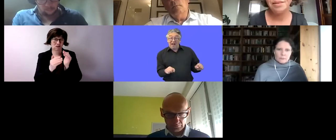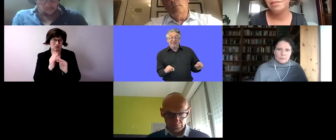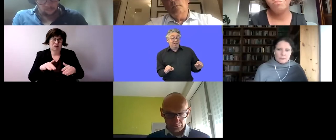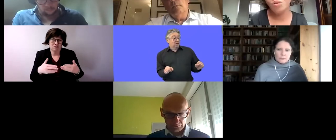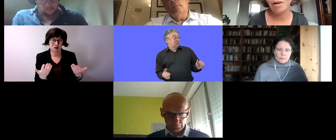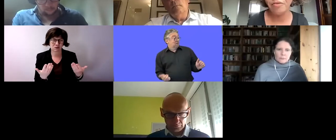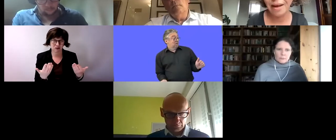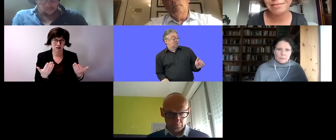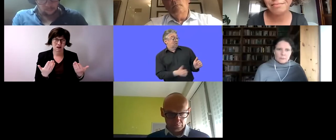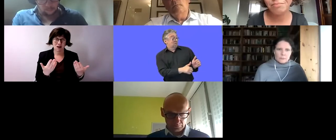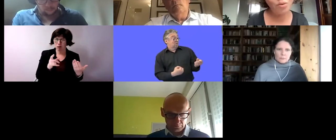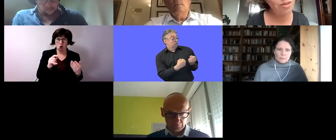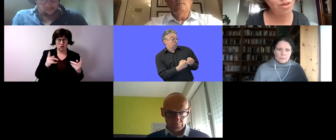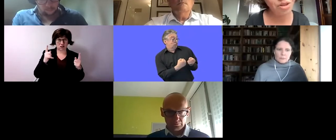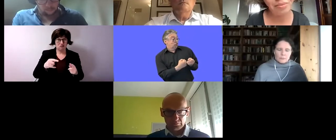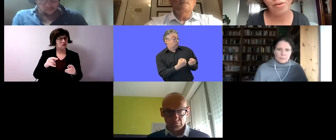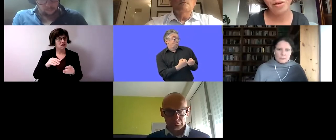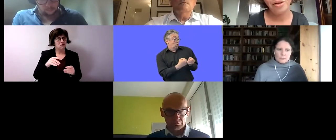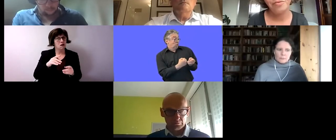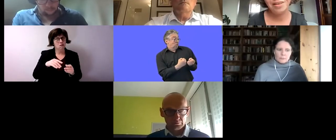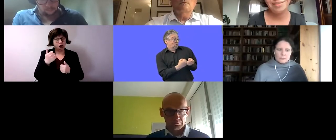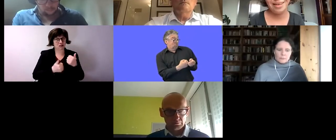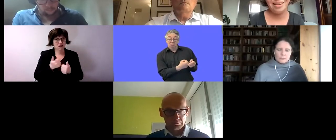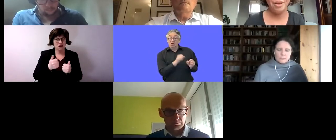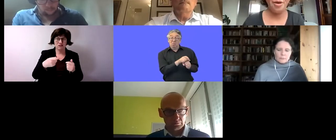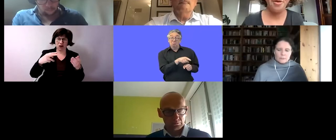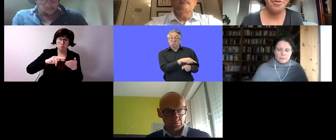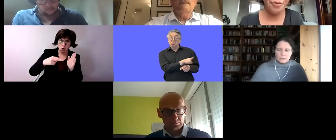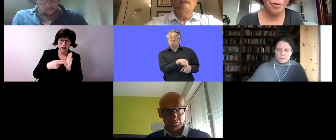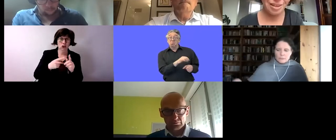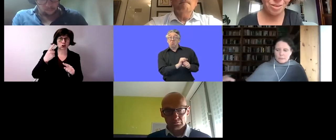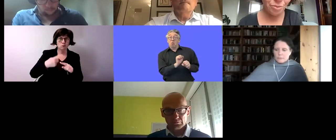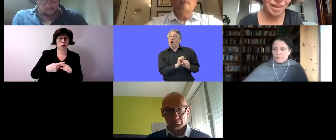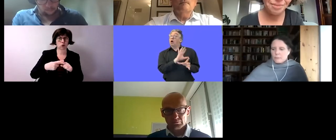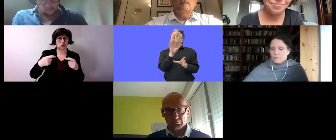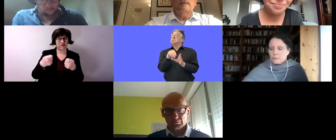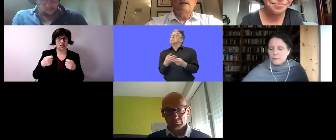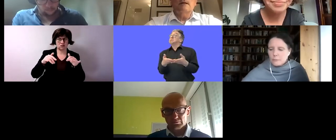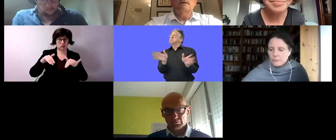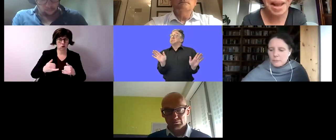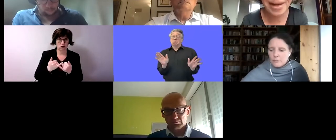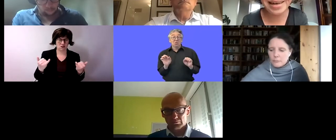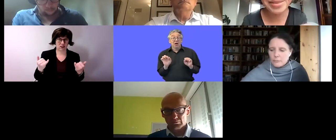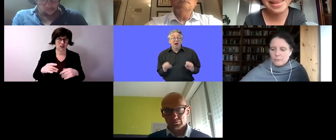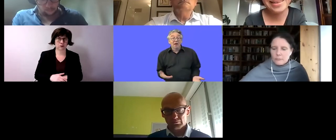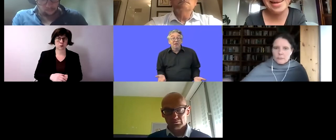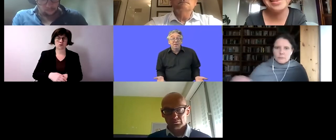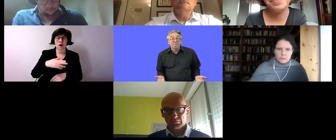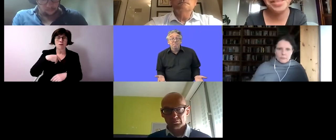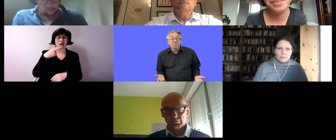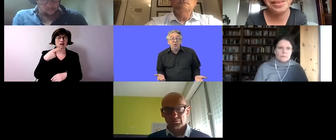alternatives to the sheltered workshop system which just have to adopt them politically and have to fund them